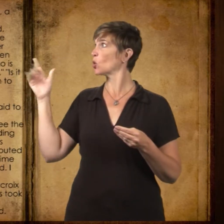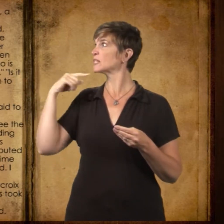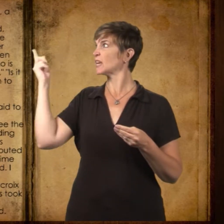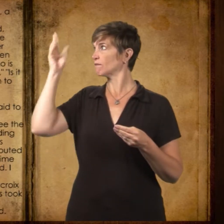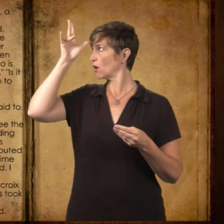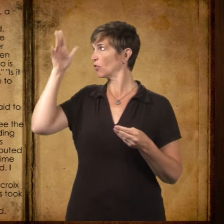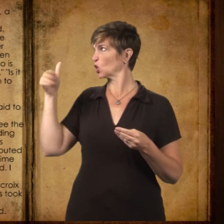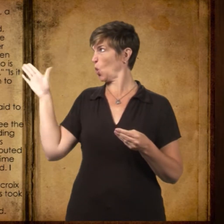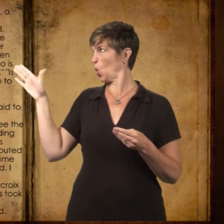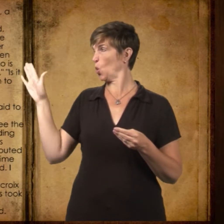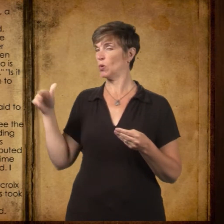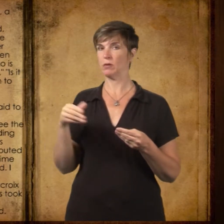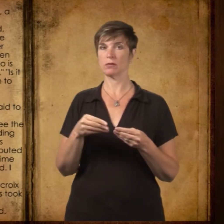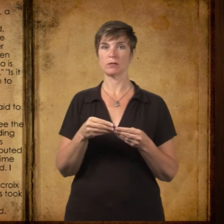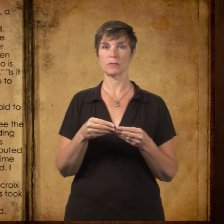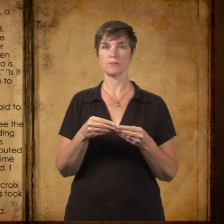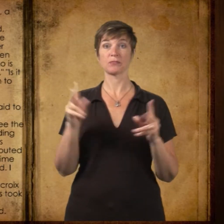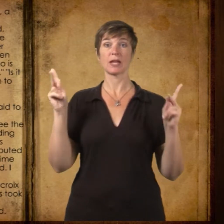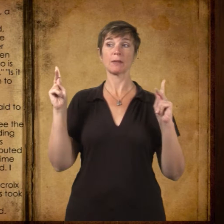People began to look around to see the Hutchinsons.